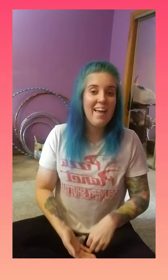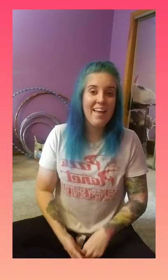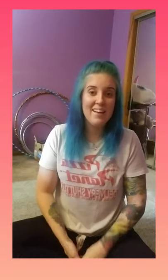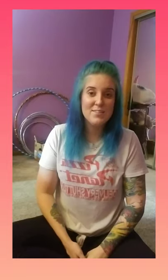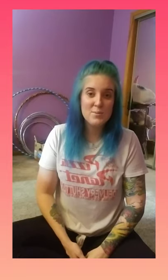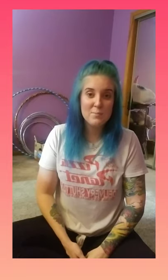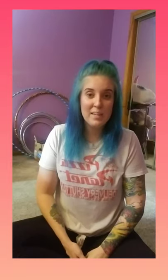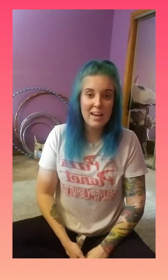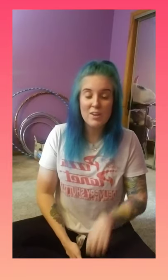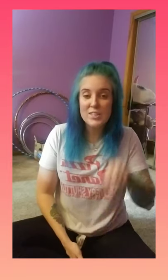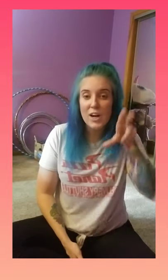And we have our duck.